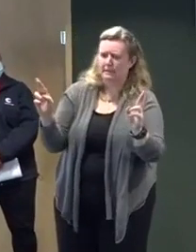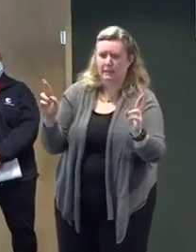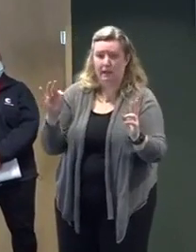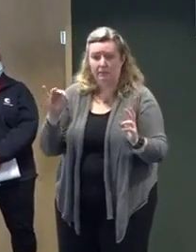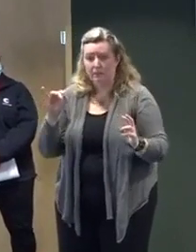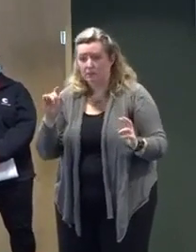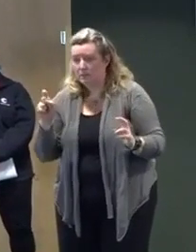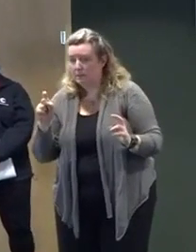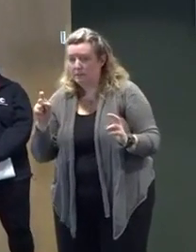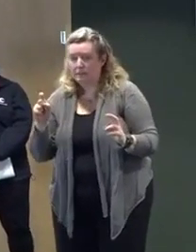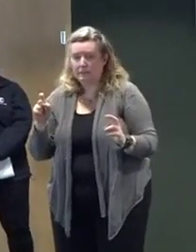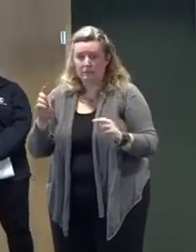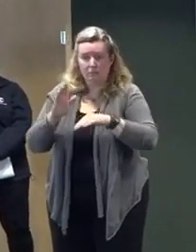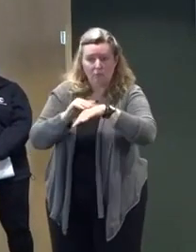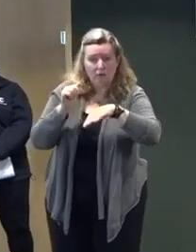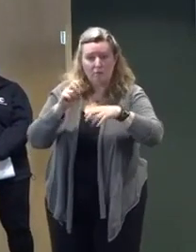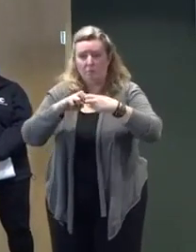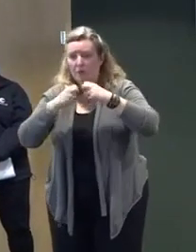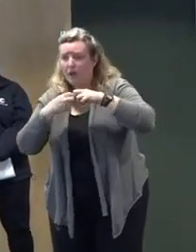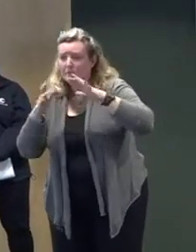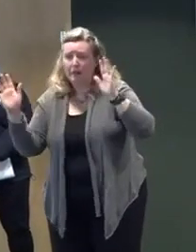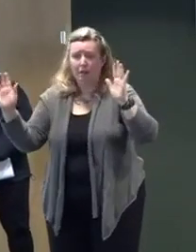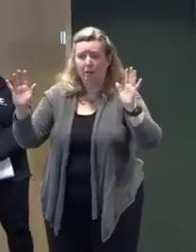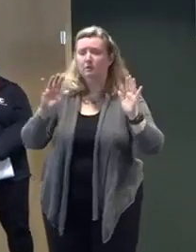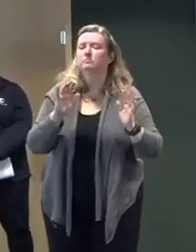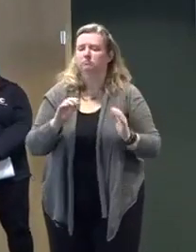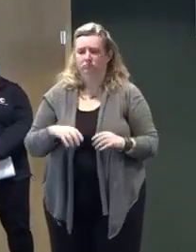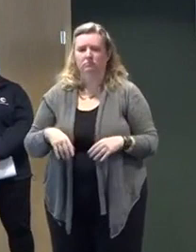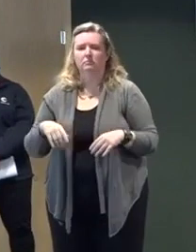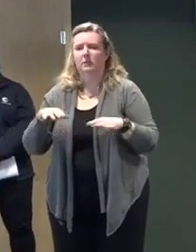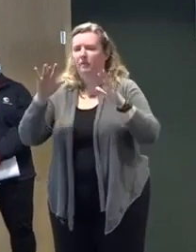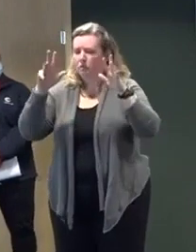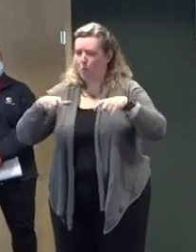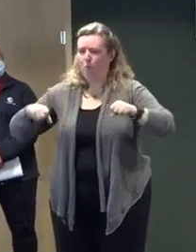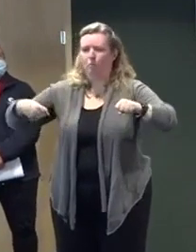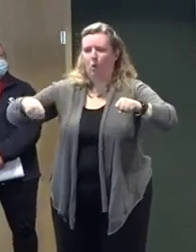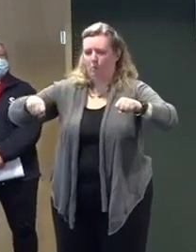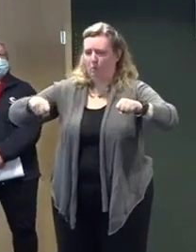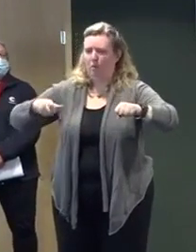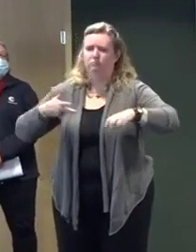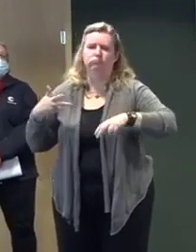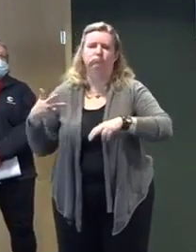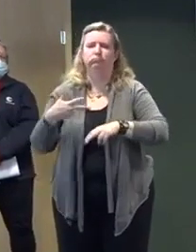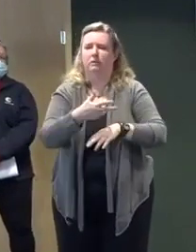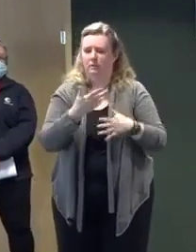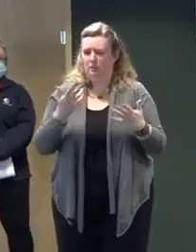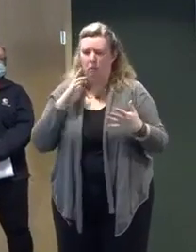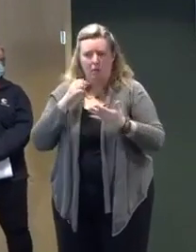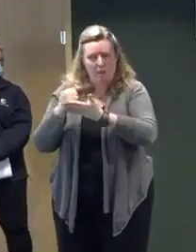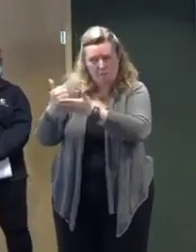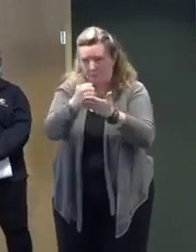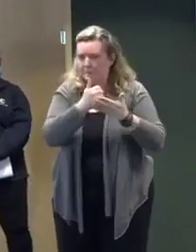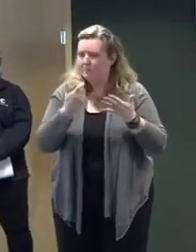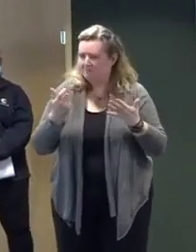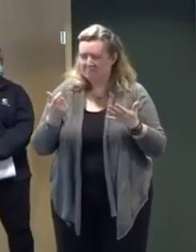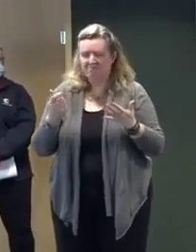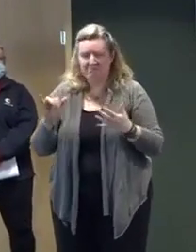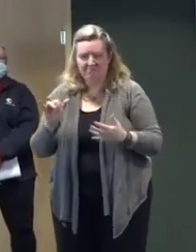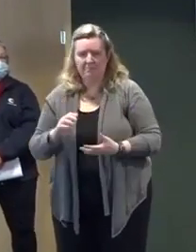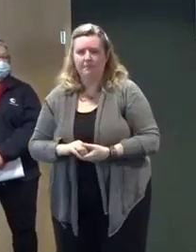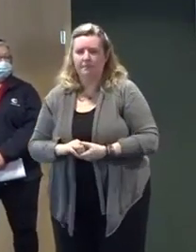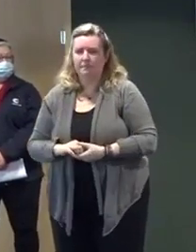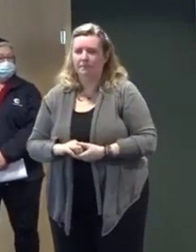certainly may be used. As far as social media and the messaging for this, beyond ready.nj